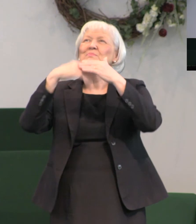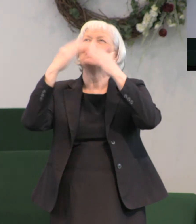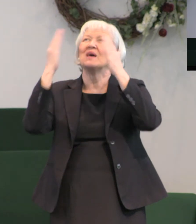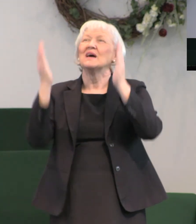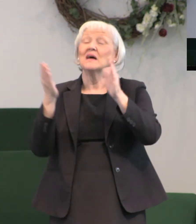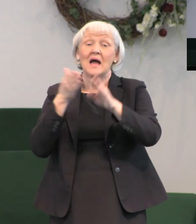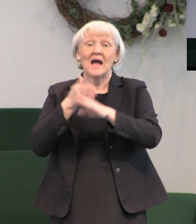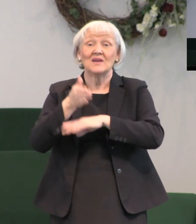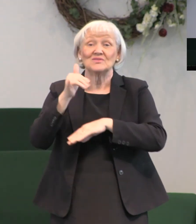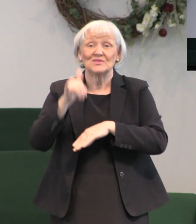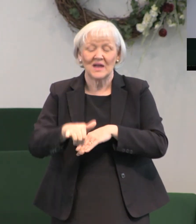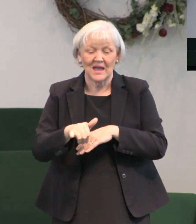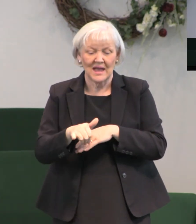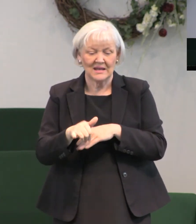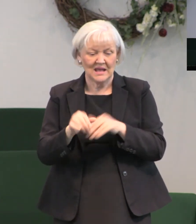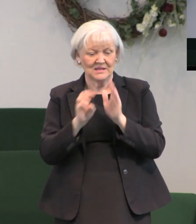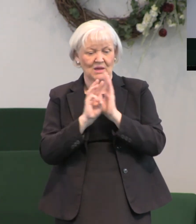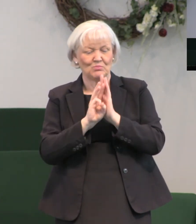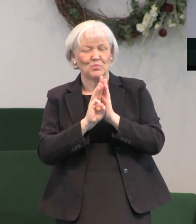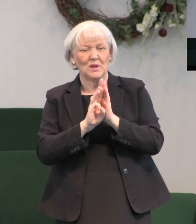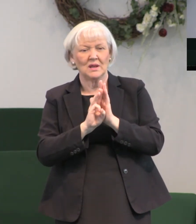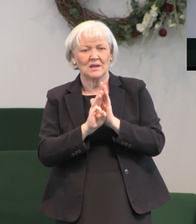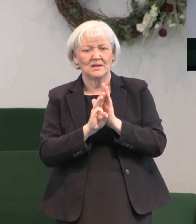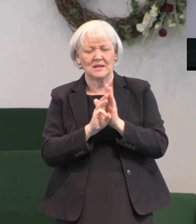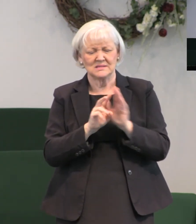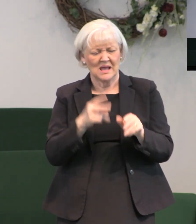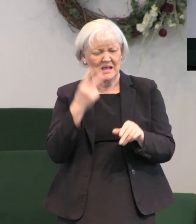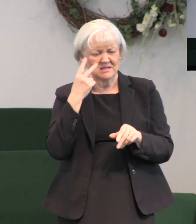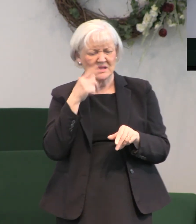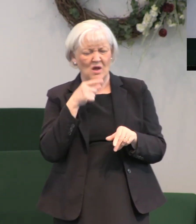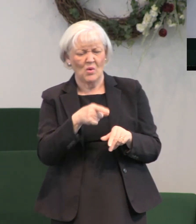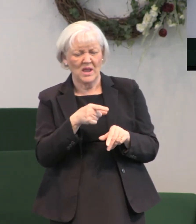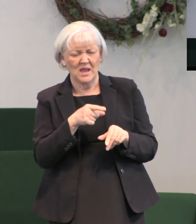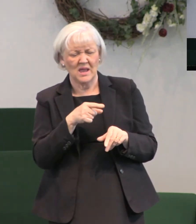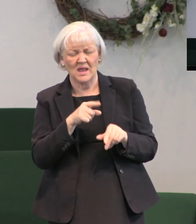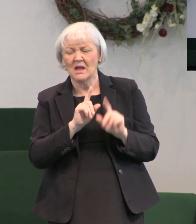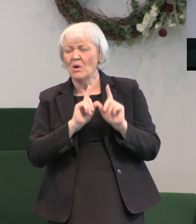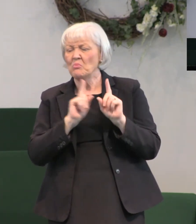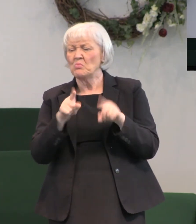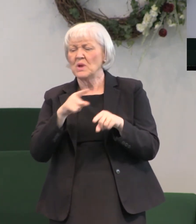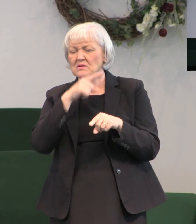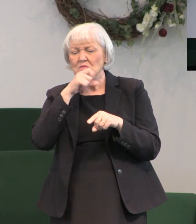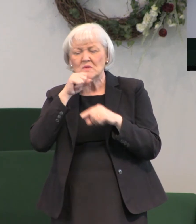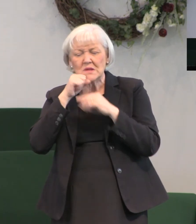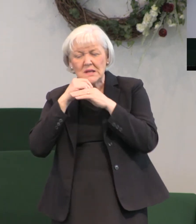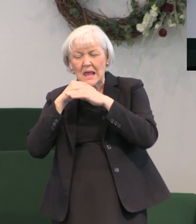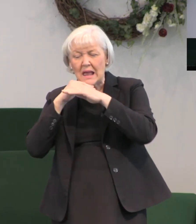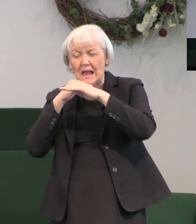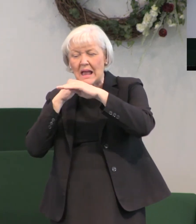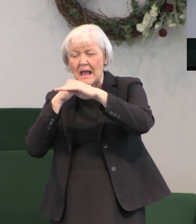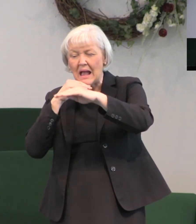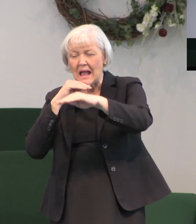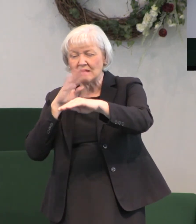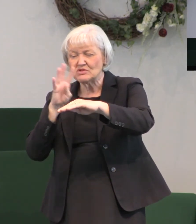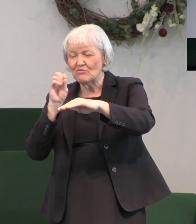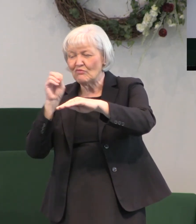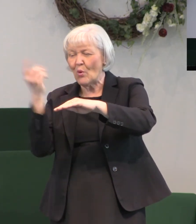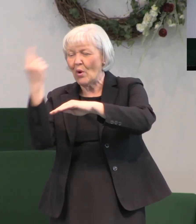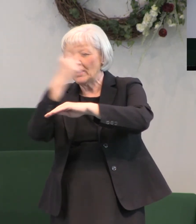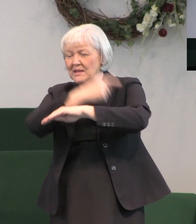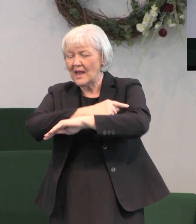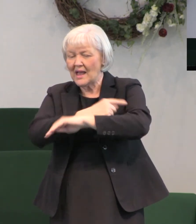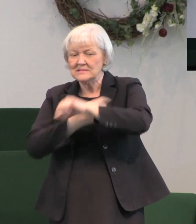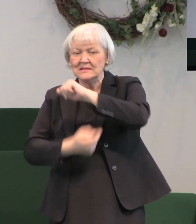as he went in the desert and was tempted by Satan for 40 days and the scripture says that after